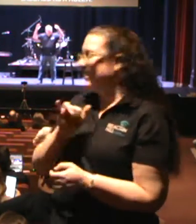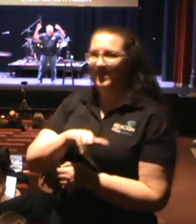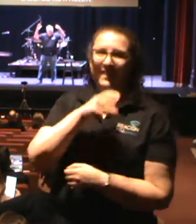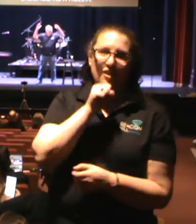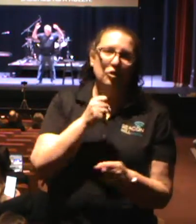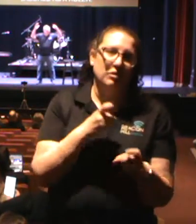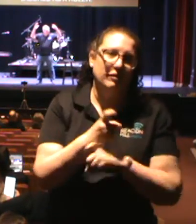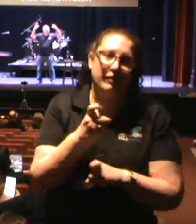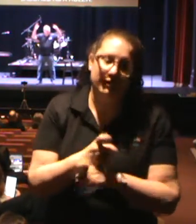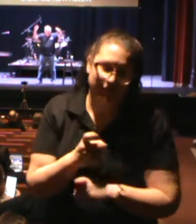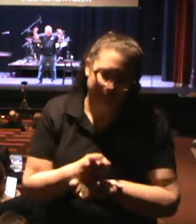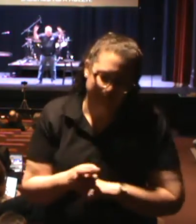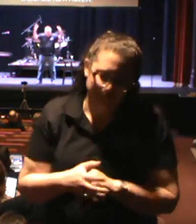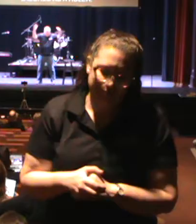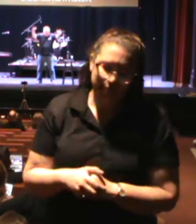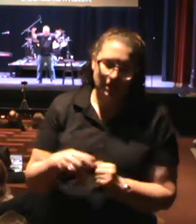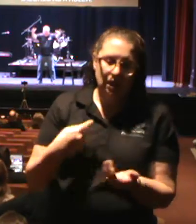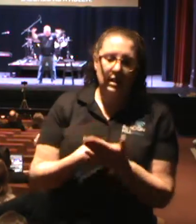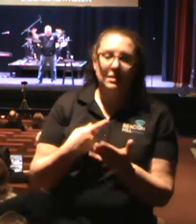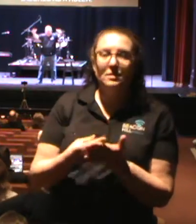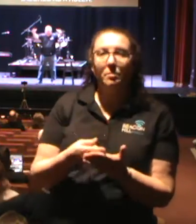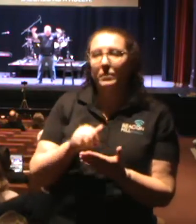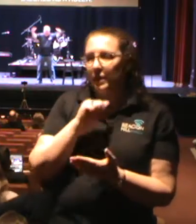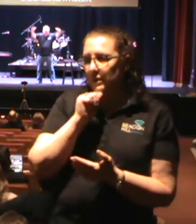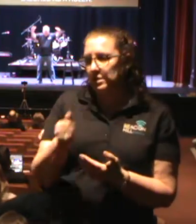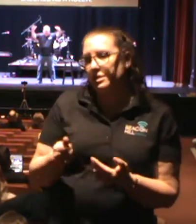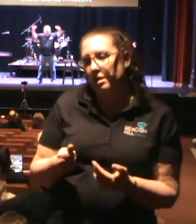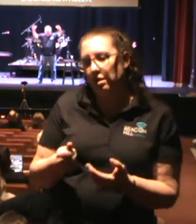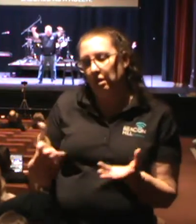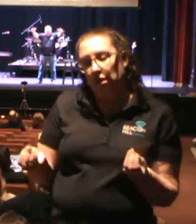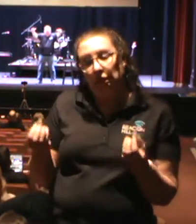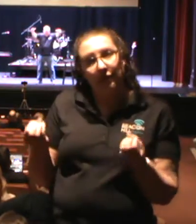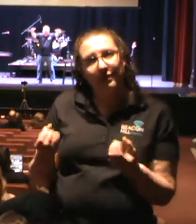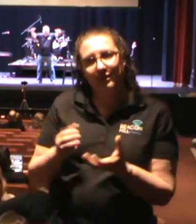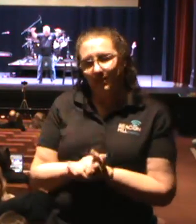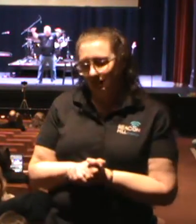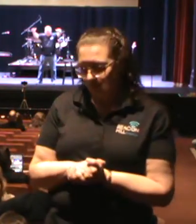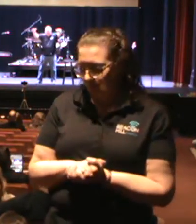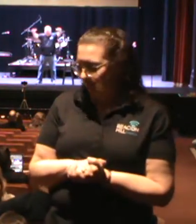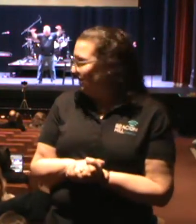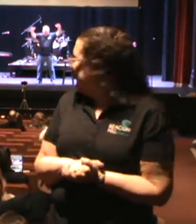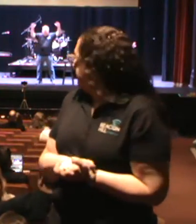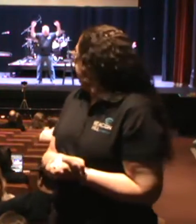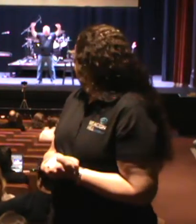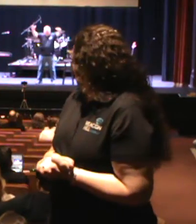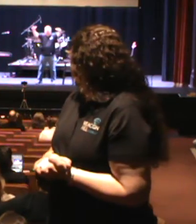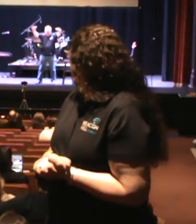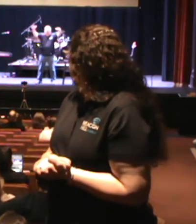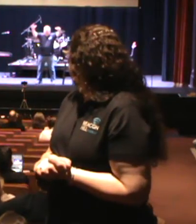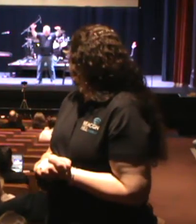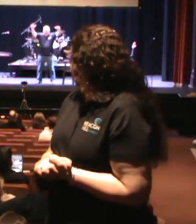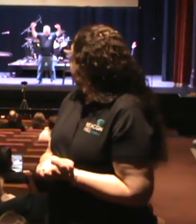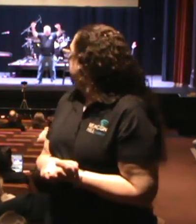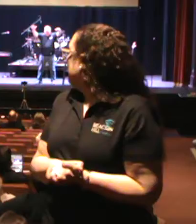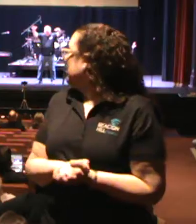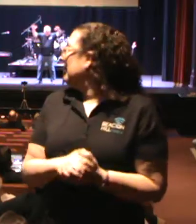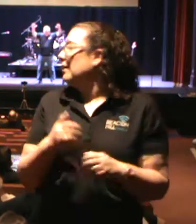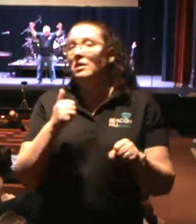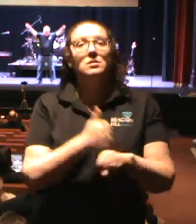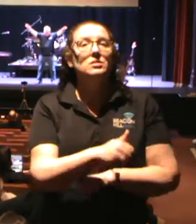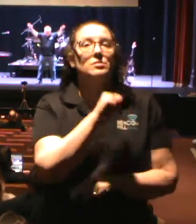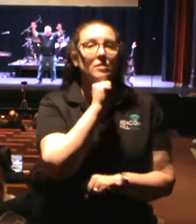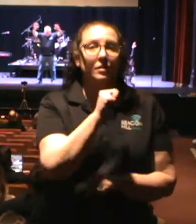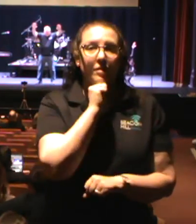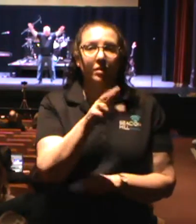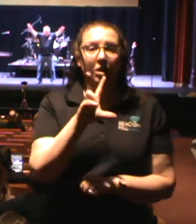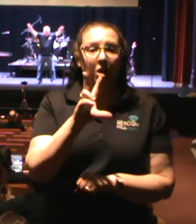This is something we should not take lightly. At this church, I shouldn't have out of the door. Blameless. Blameless.